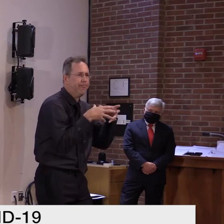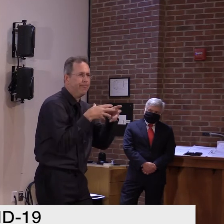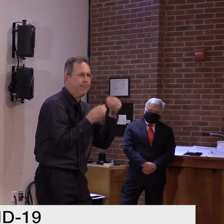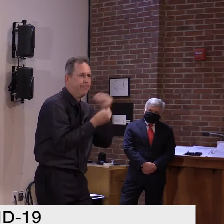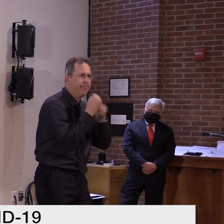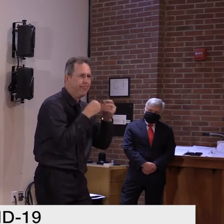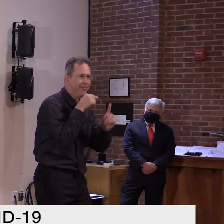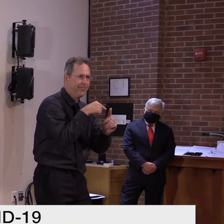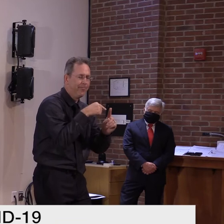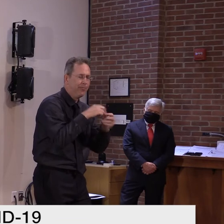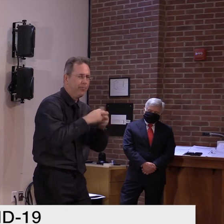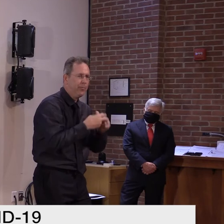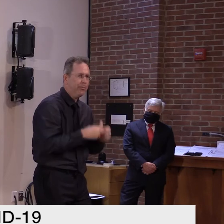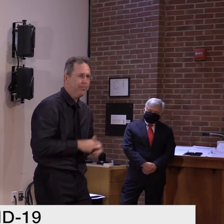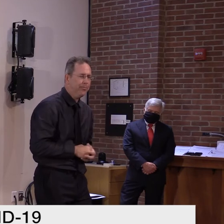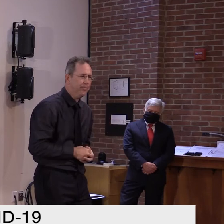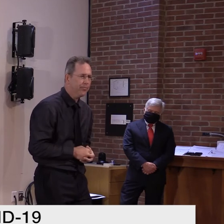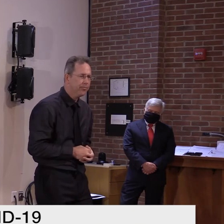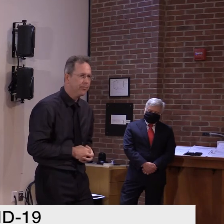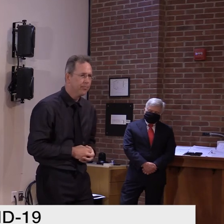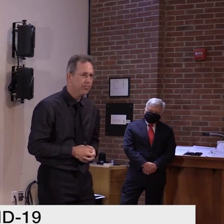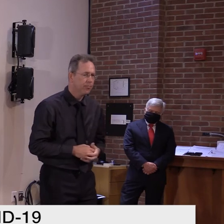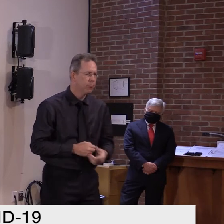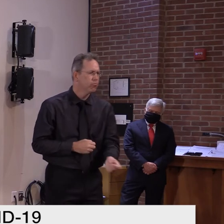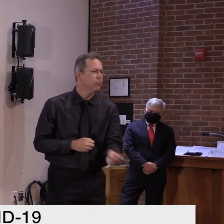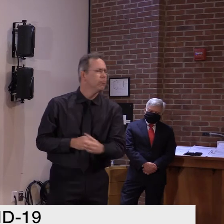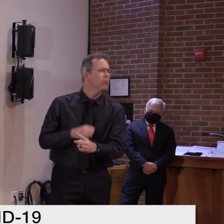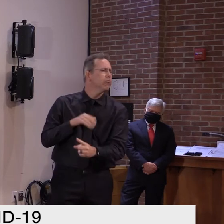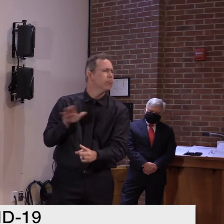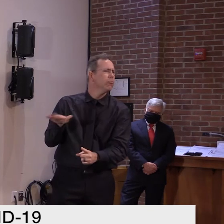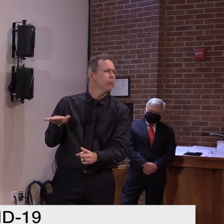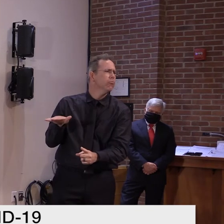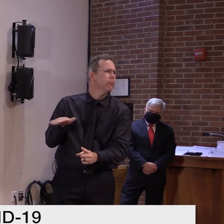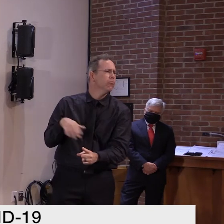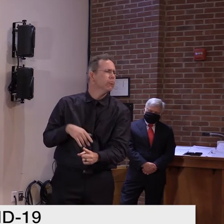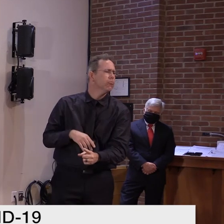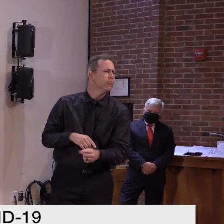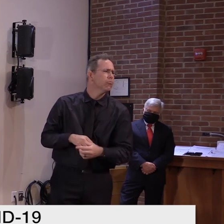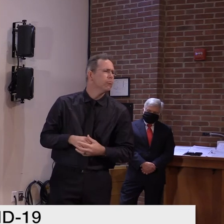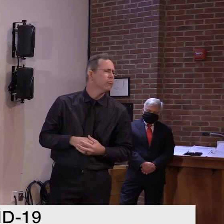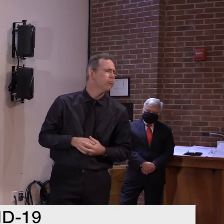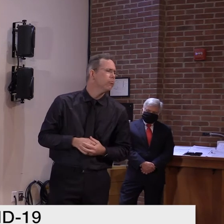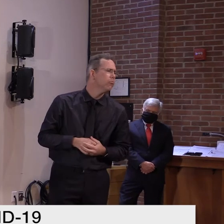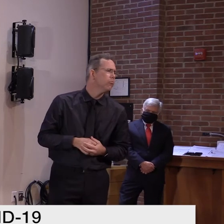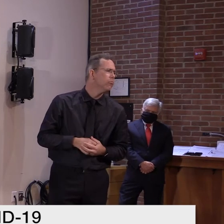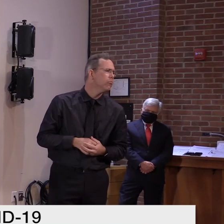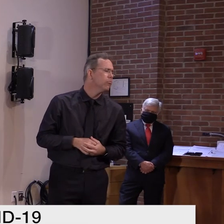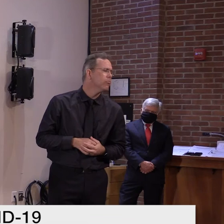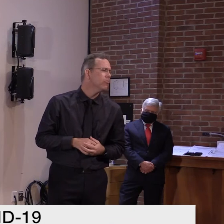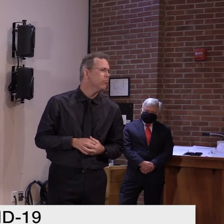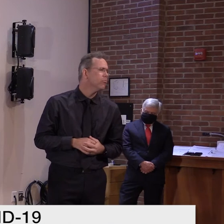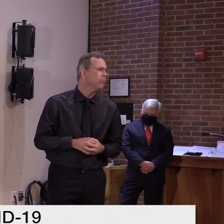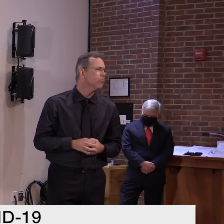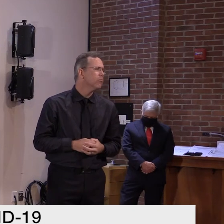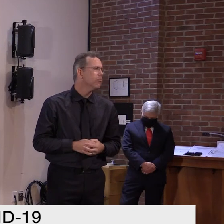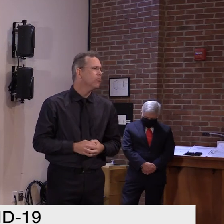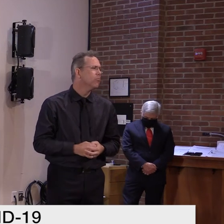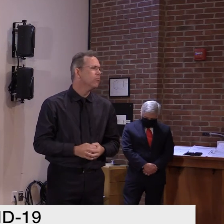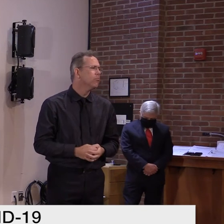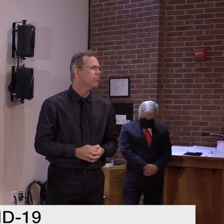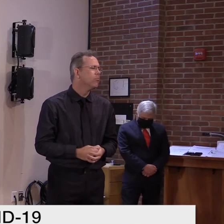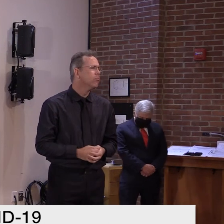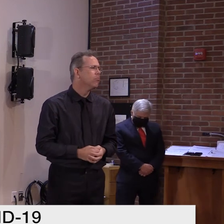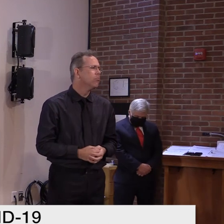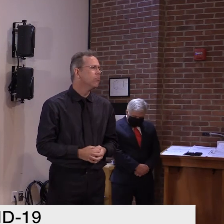Is it fair to consider this perhaps, like, if folks can be